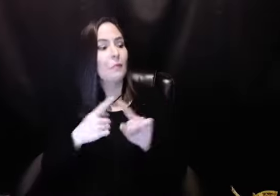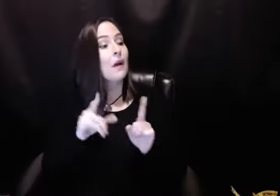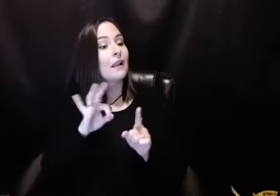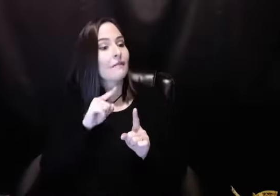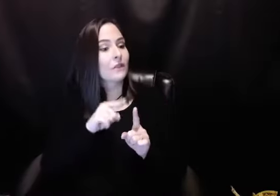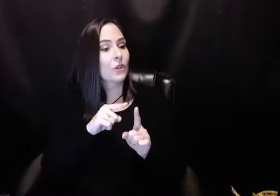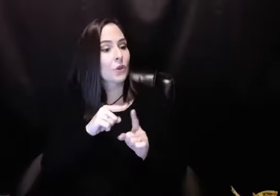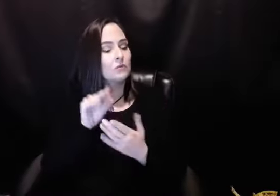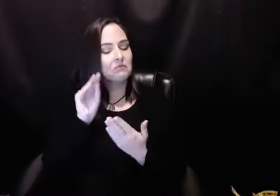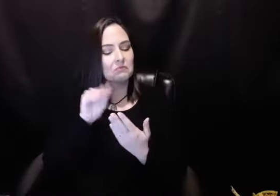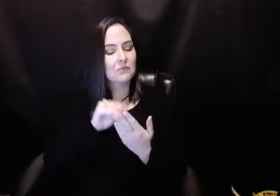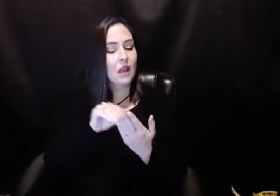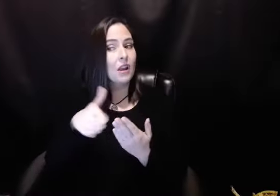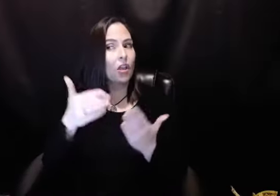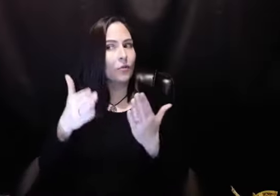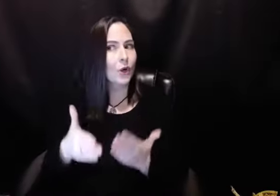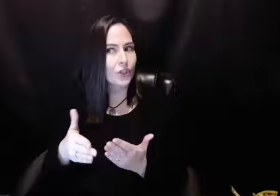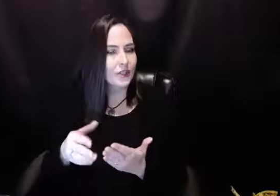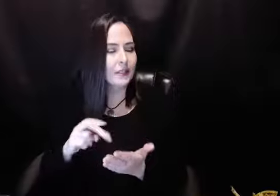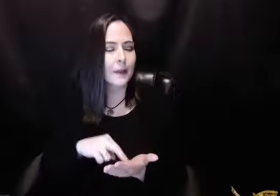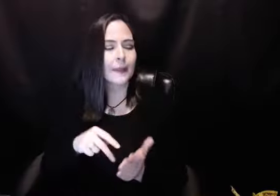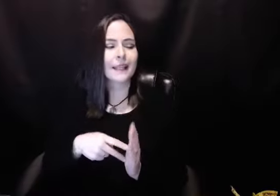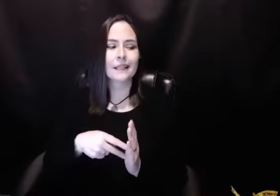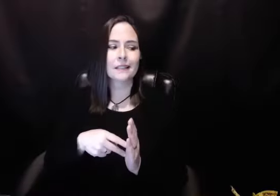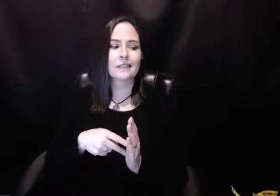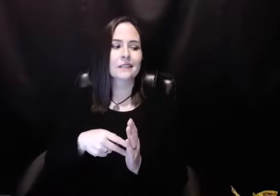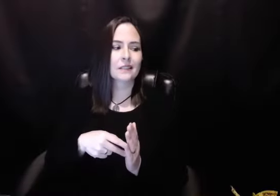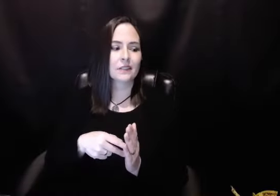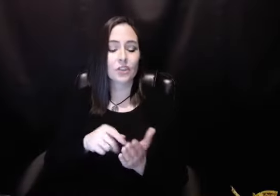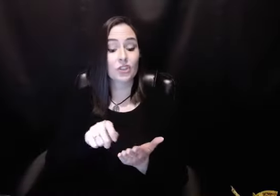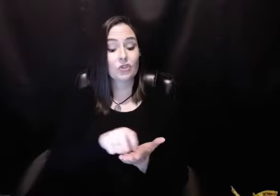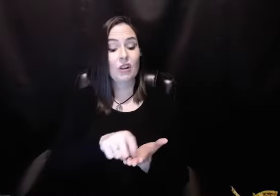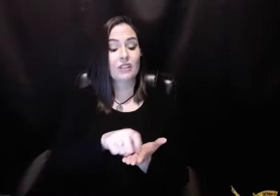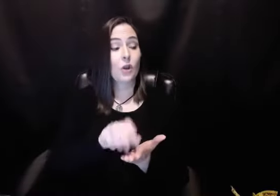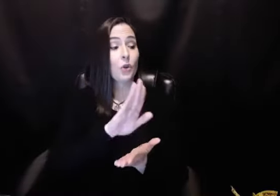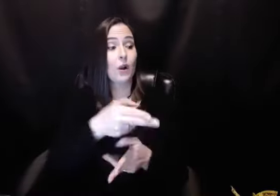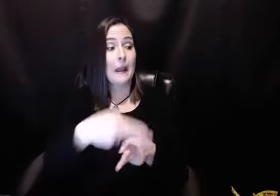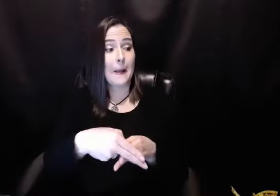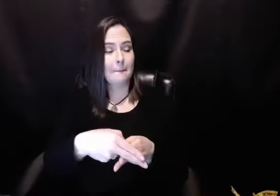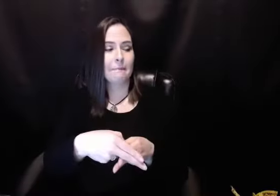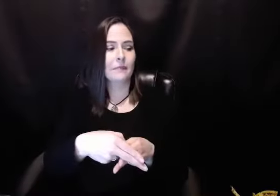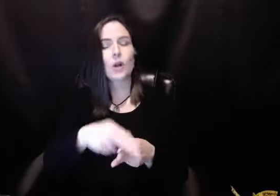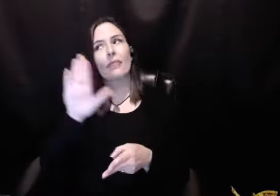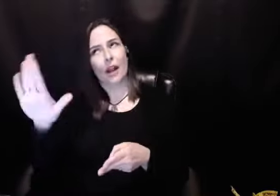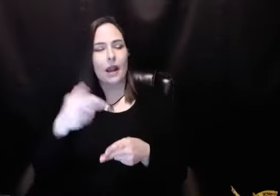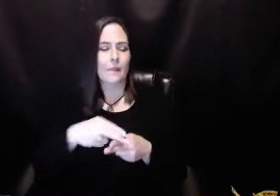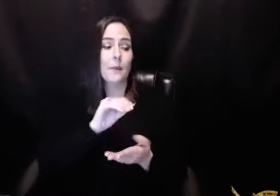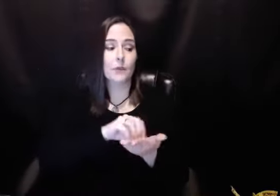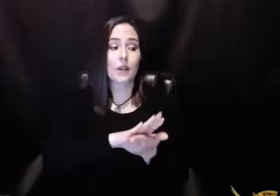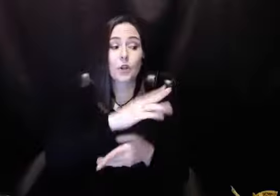have studied. She said, had no, she said, but anytime you take somebody's inventory like that, all you have to do is just scratch their name out and